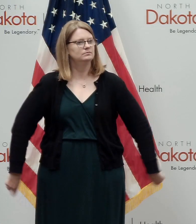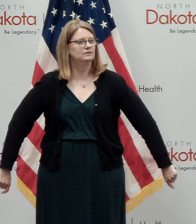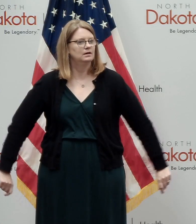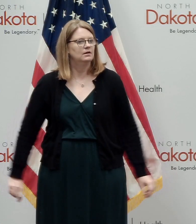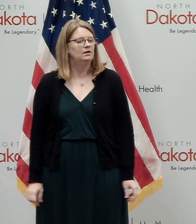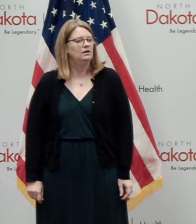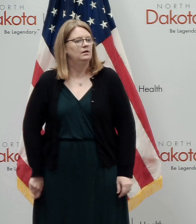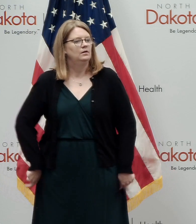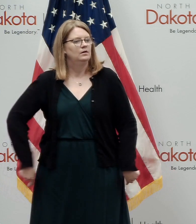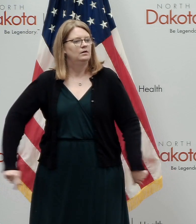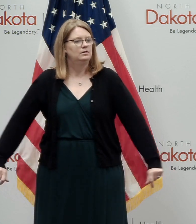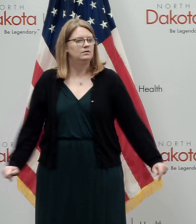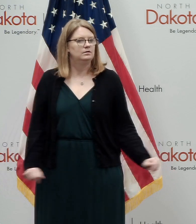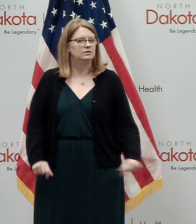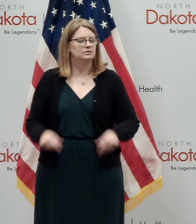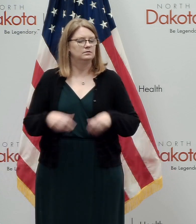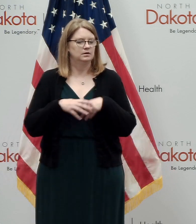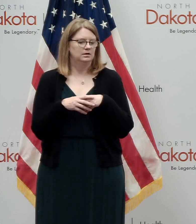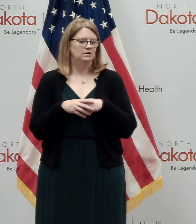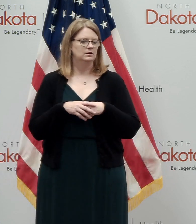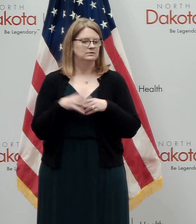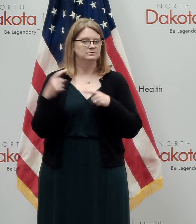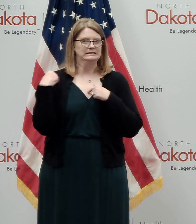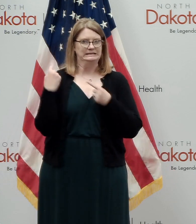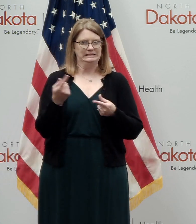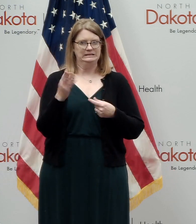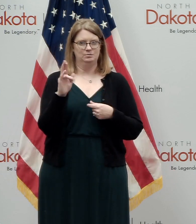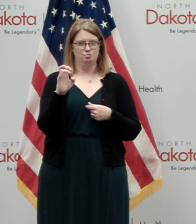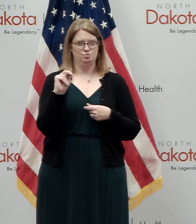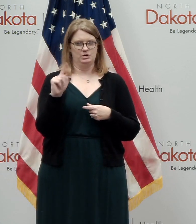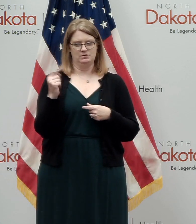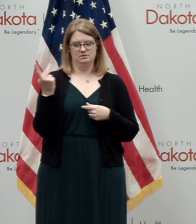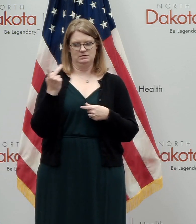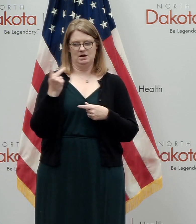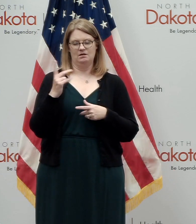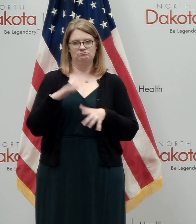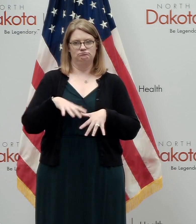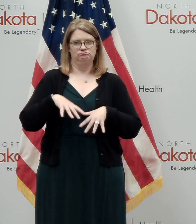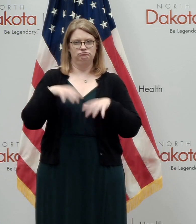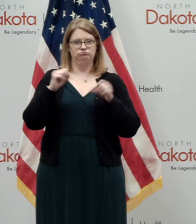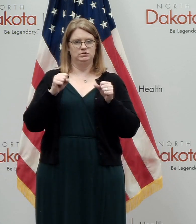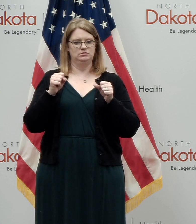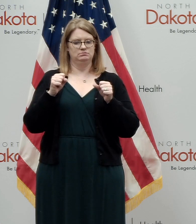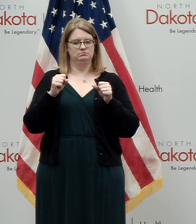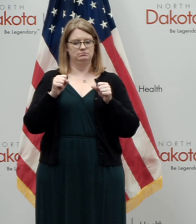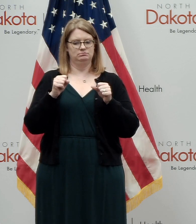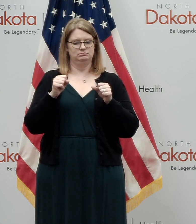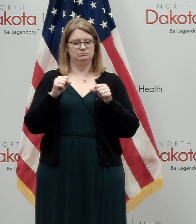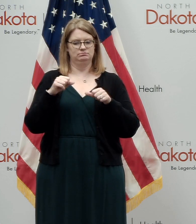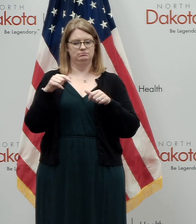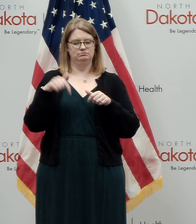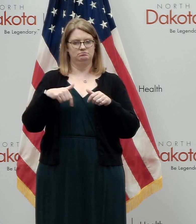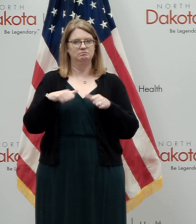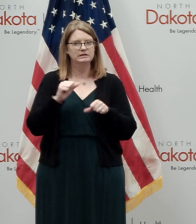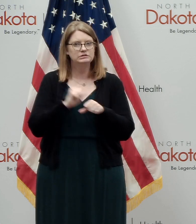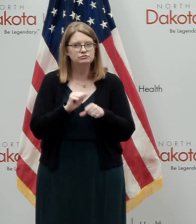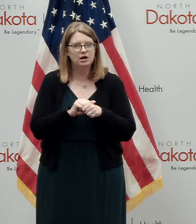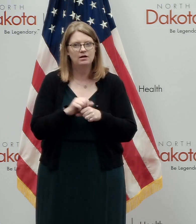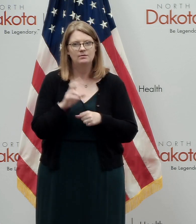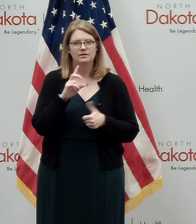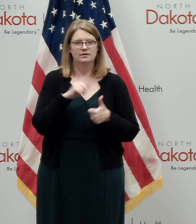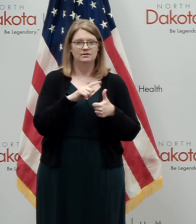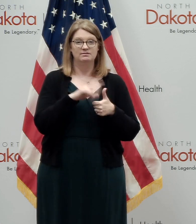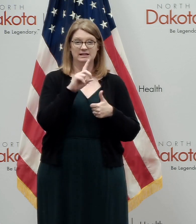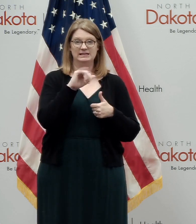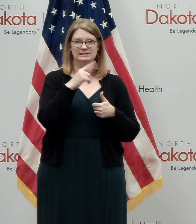at a time where, you know, we, we've been since, since Brent and I took office, Brent Sanford and I took office. And when we, when we came into office, we had DAPL was going